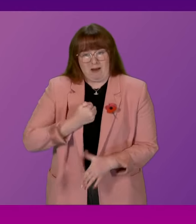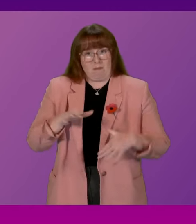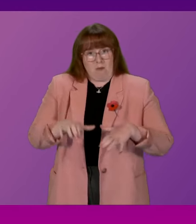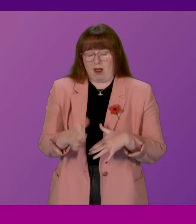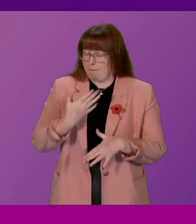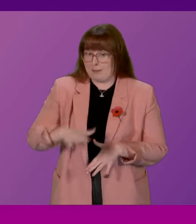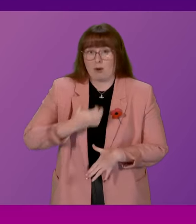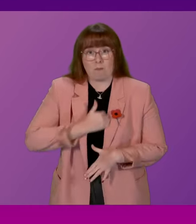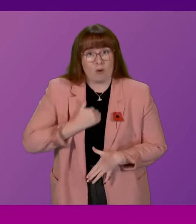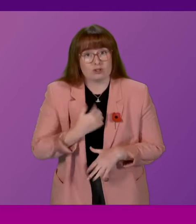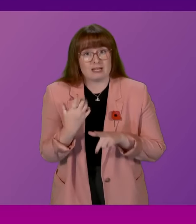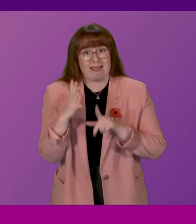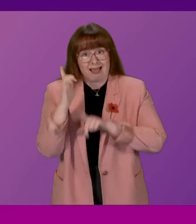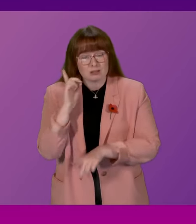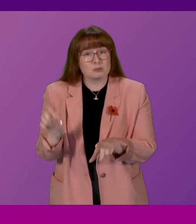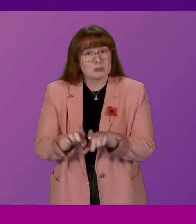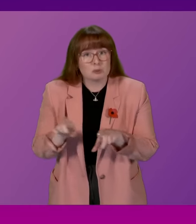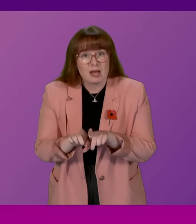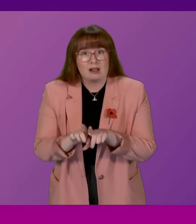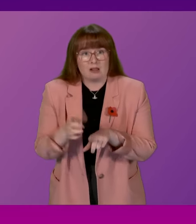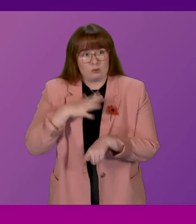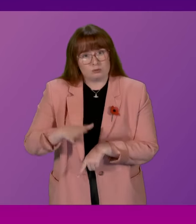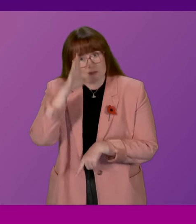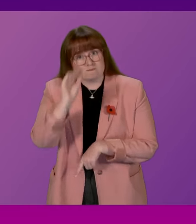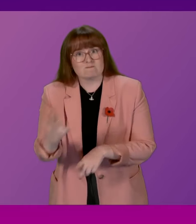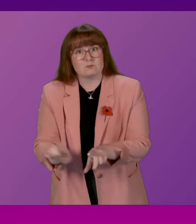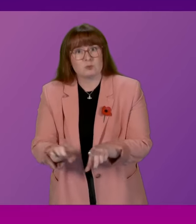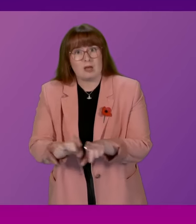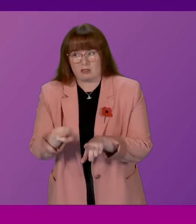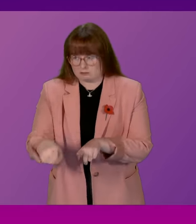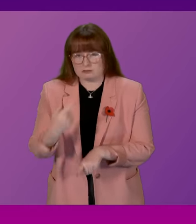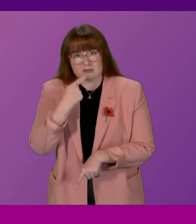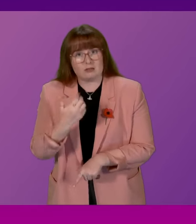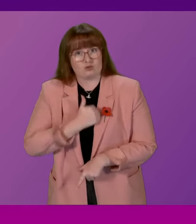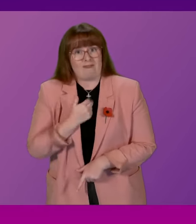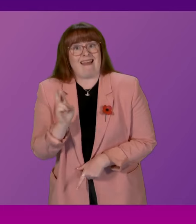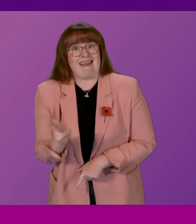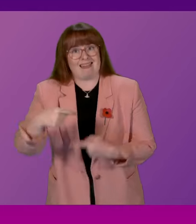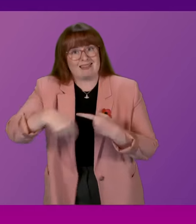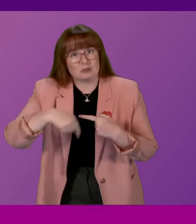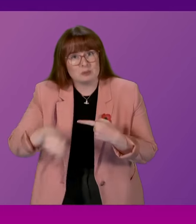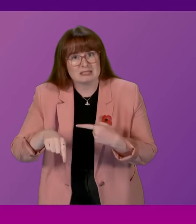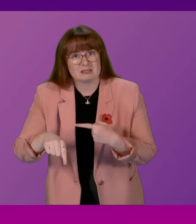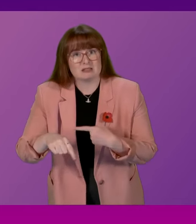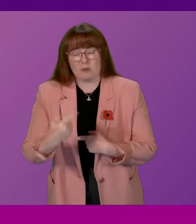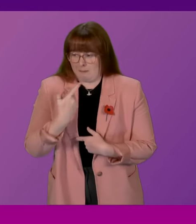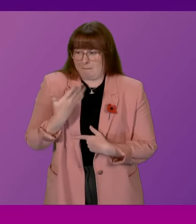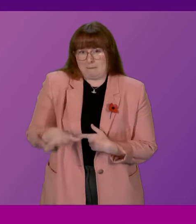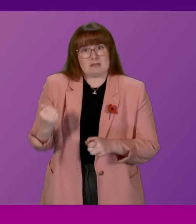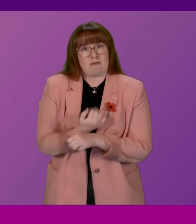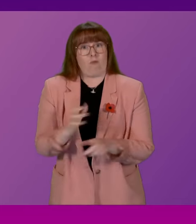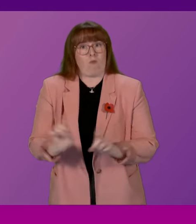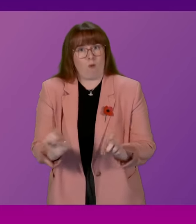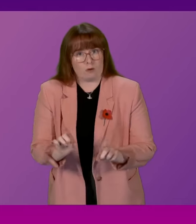last week. And I reiterate and re-emphasise that apology this week. What we have done on the back, of course, of the